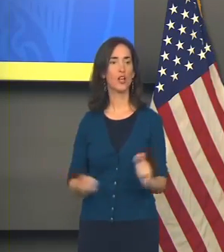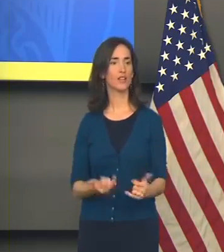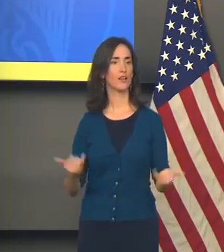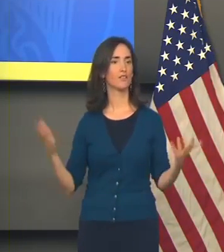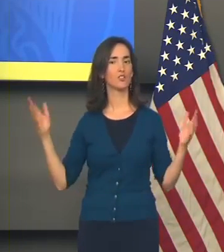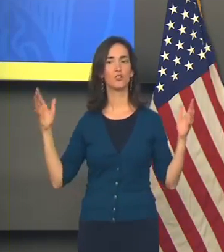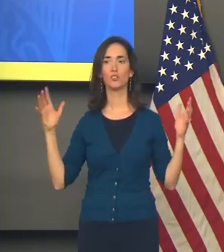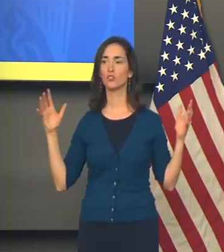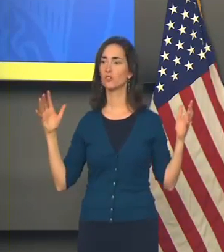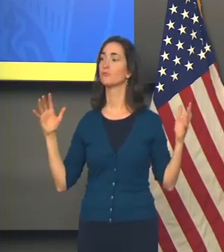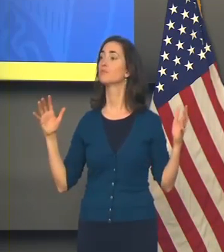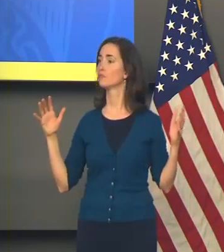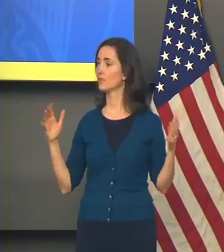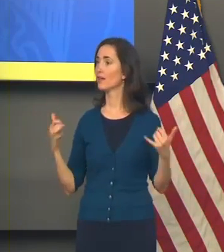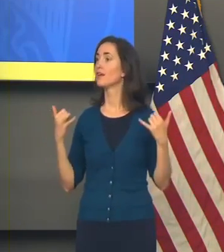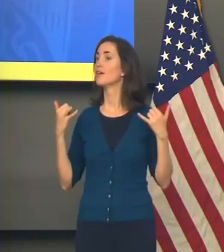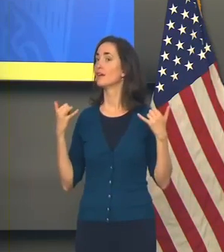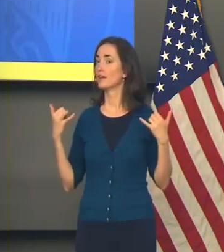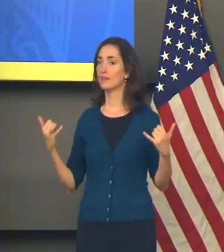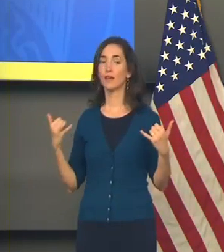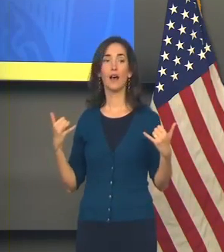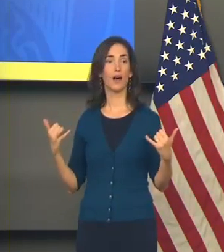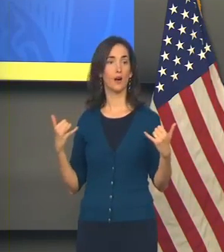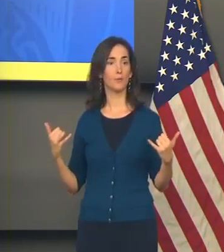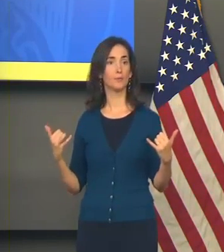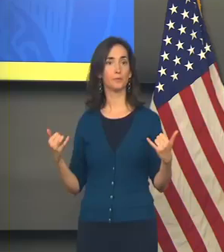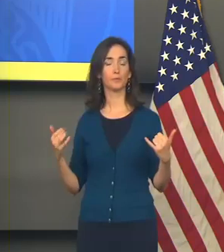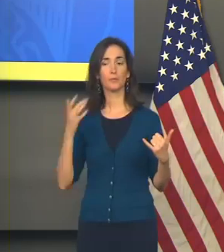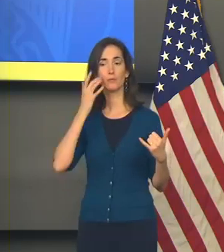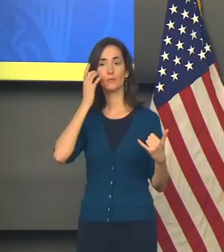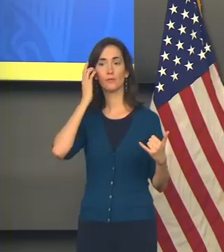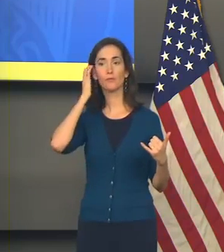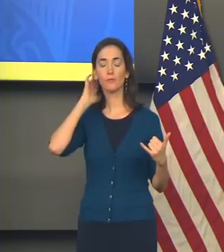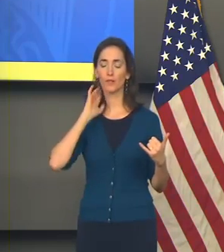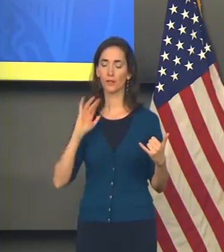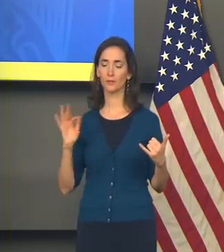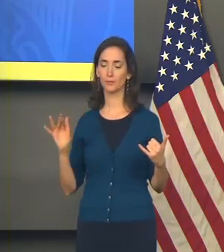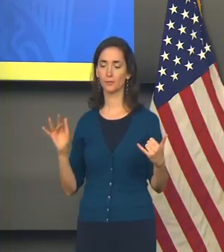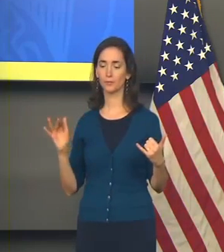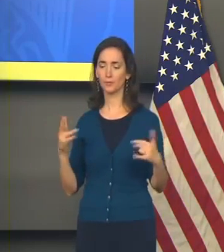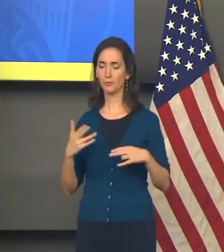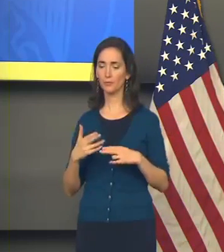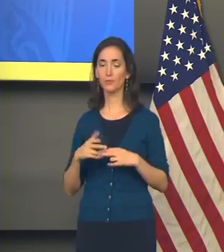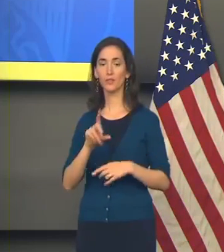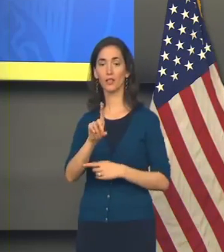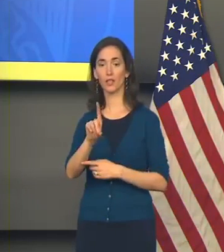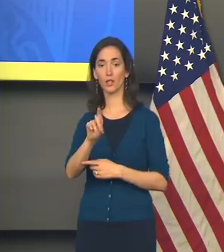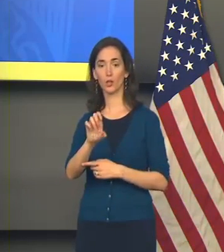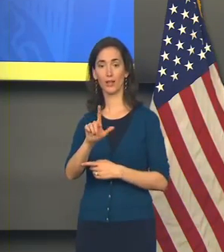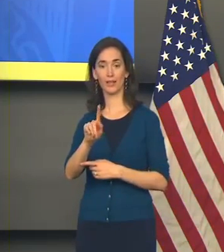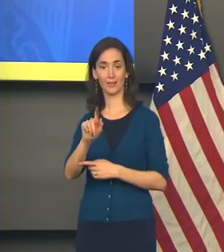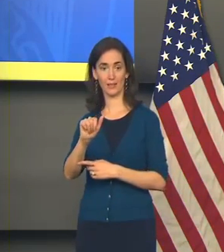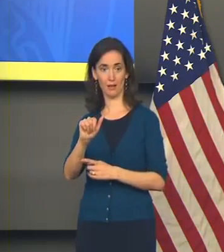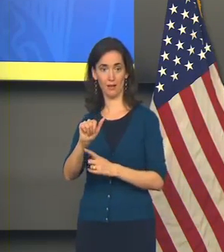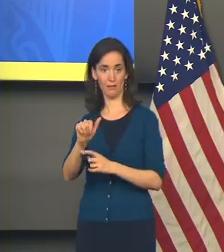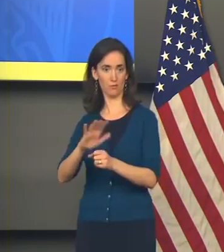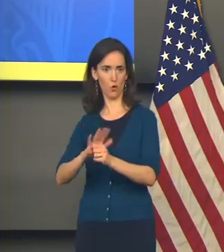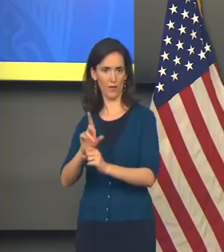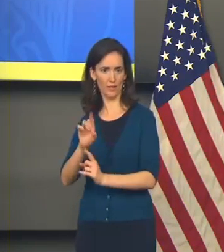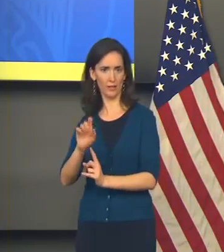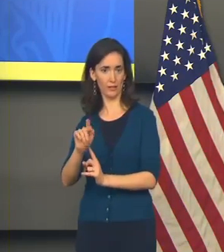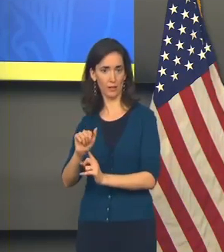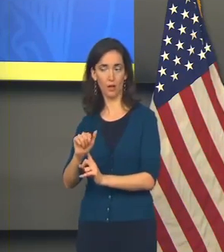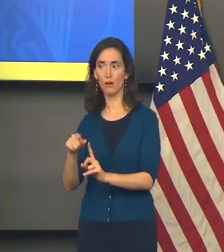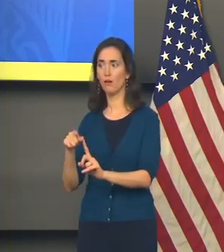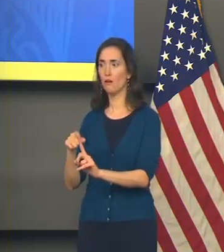And now we have the advent of the of the Delta strain, which